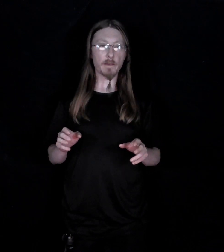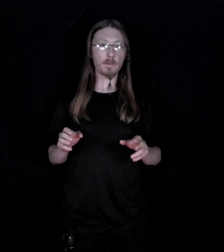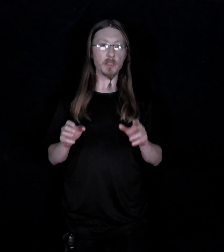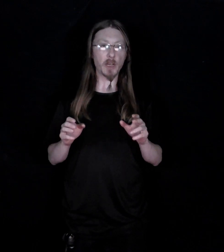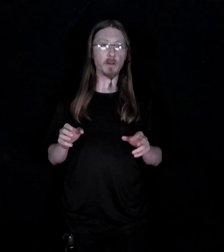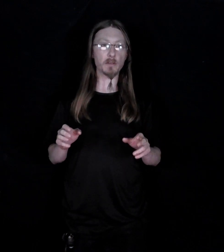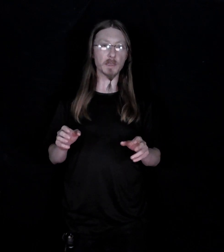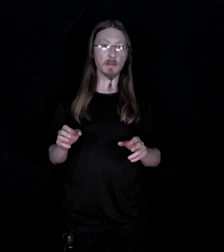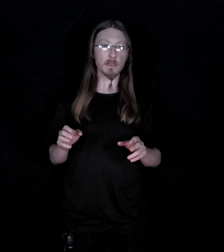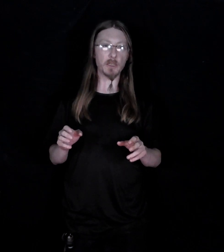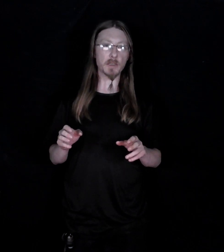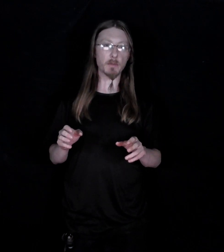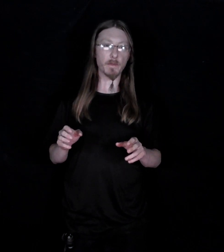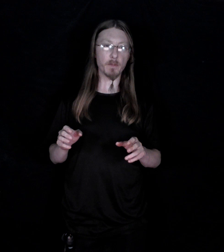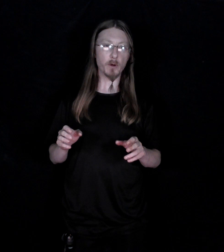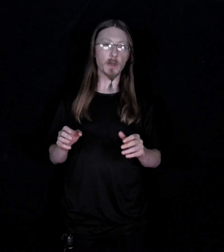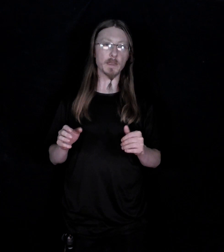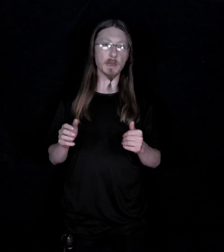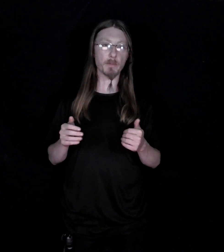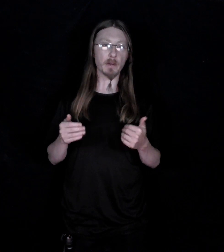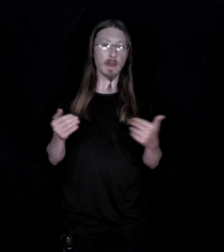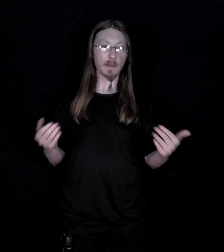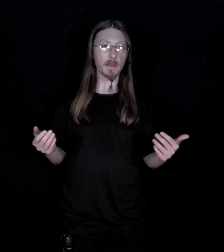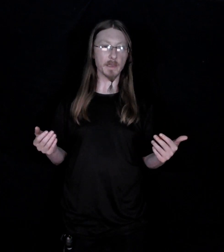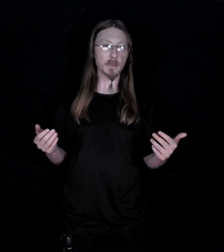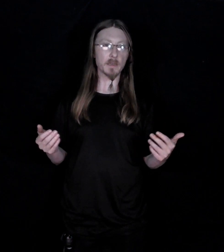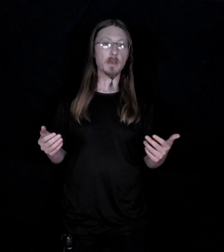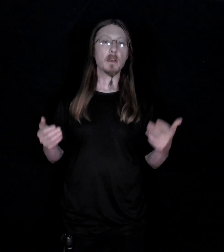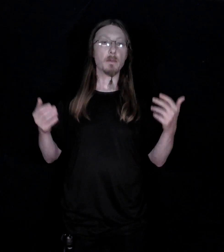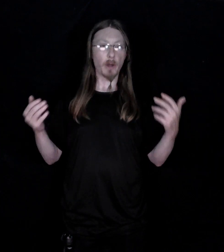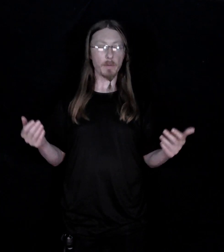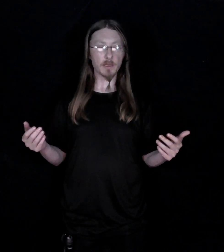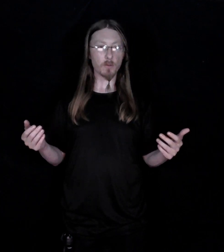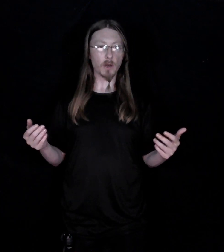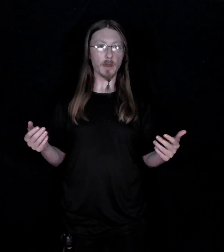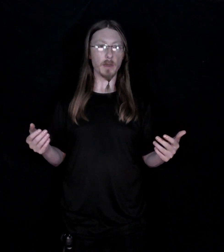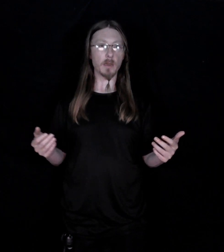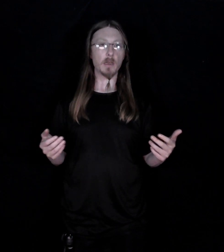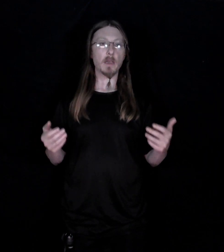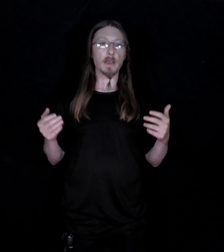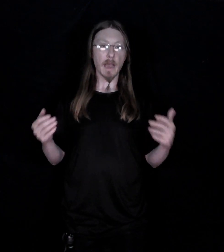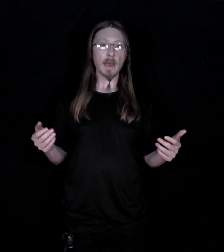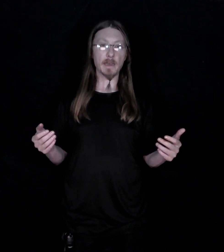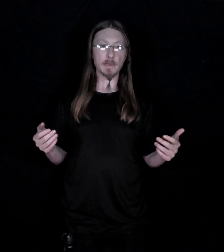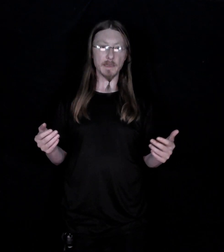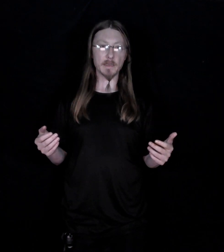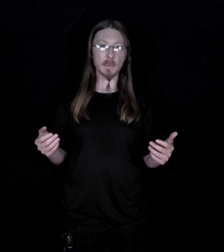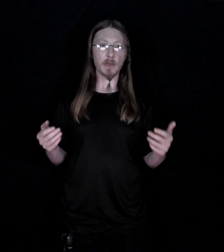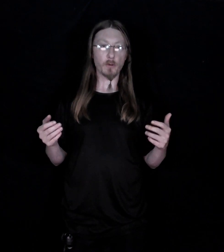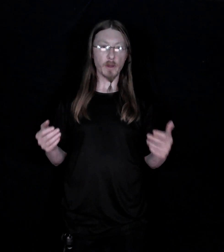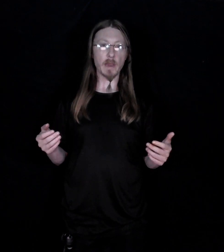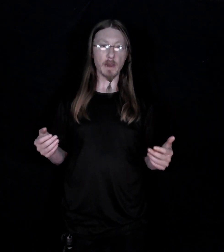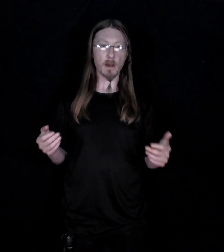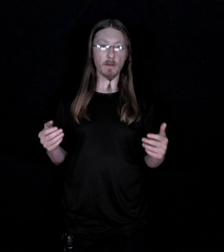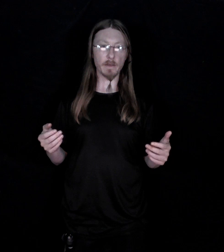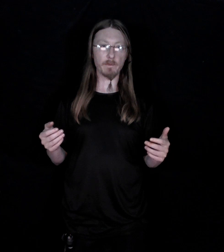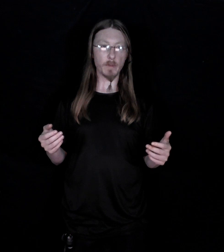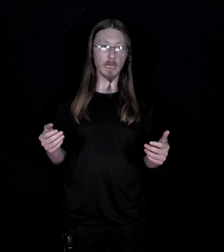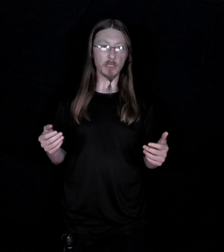the general syllogism of the book is something like this. Premise one God exists and created all information.